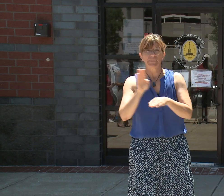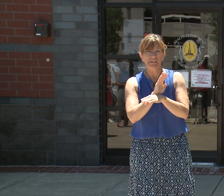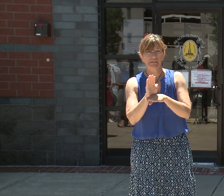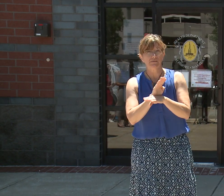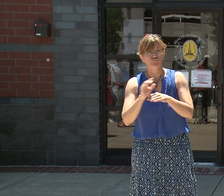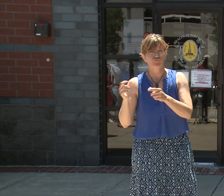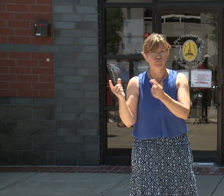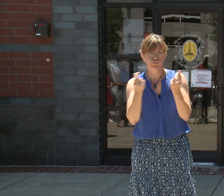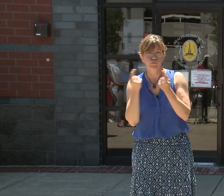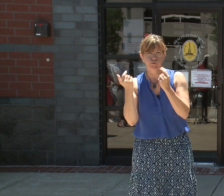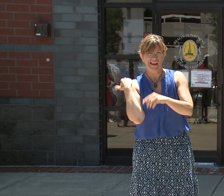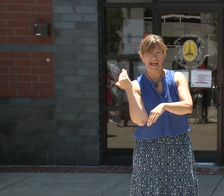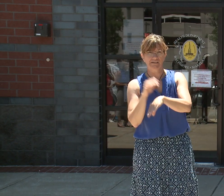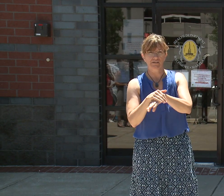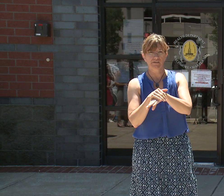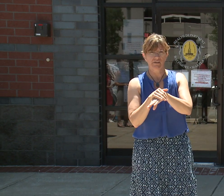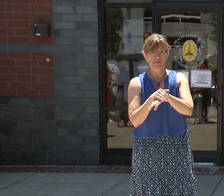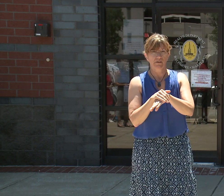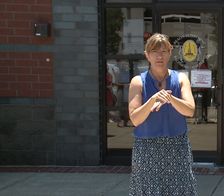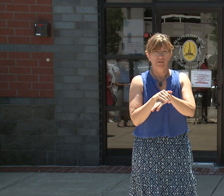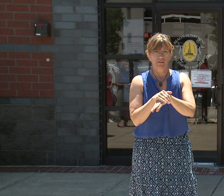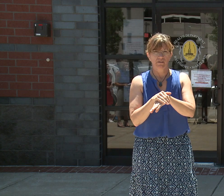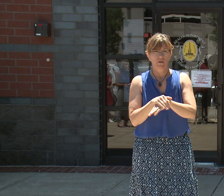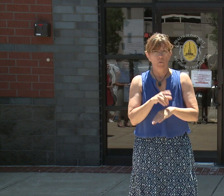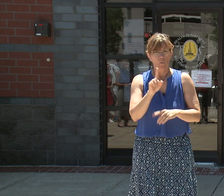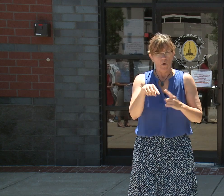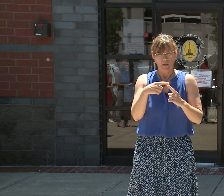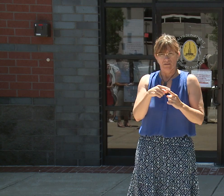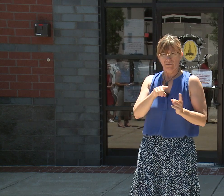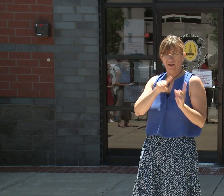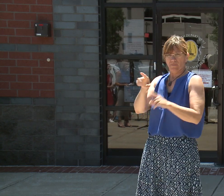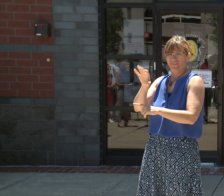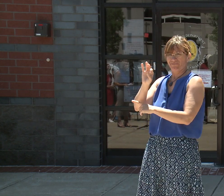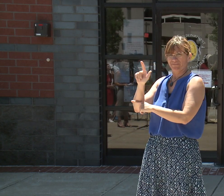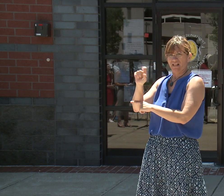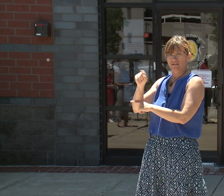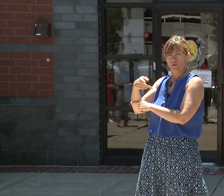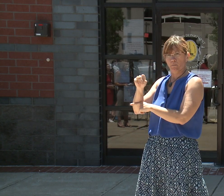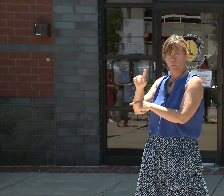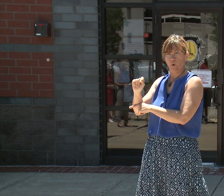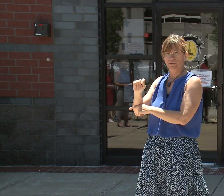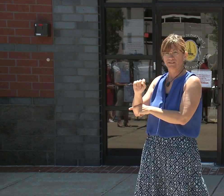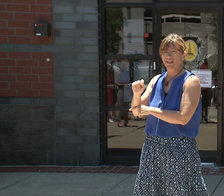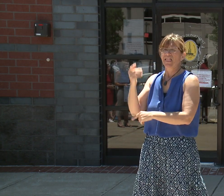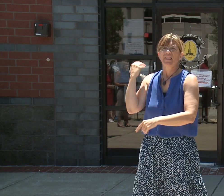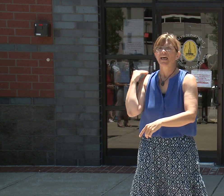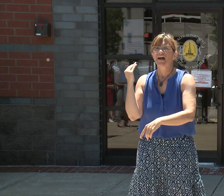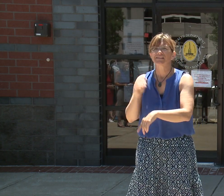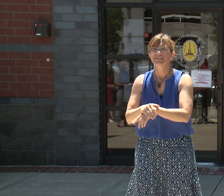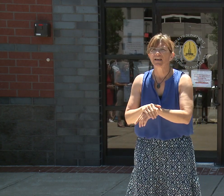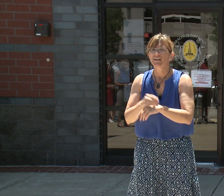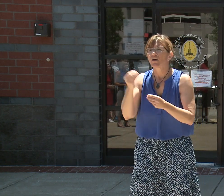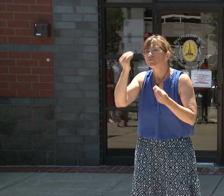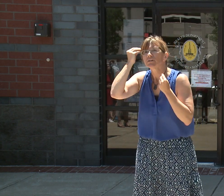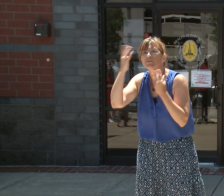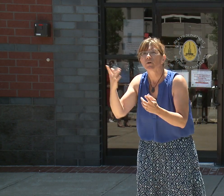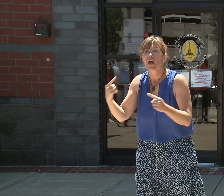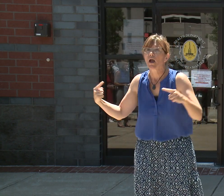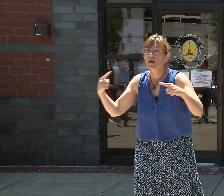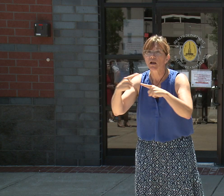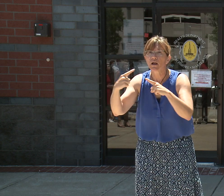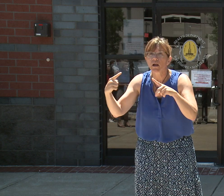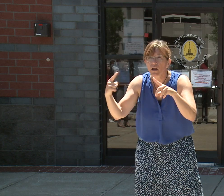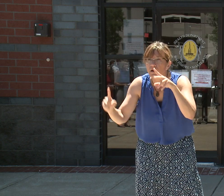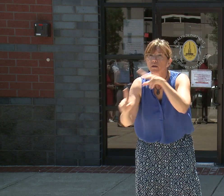or will you come down to Fells Point? As I said to your colleague last night, I've been to Fells Point many times, we're going to go and talk to folks across the